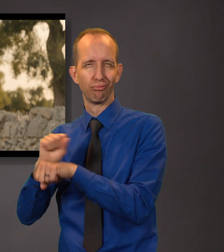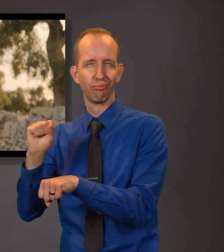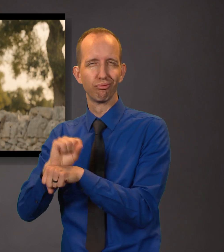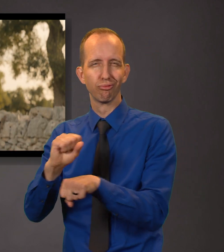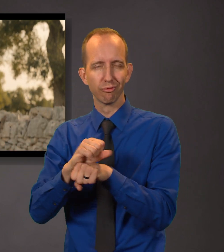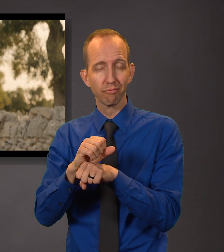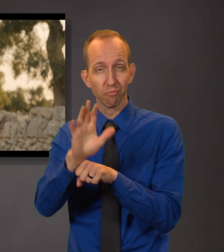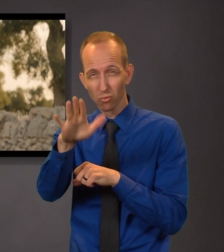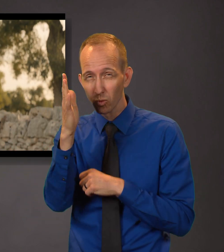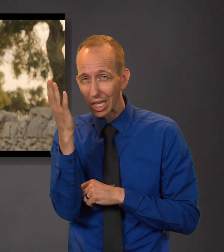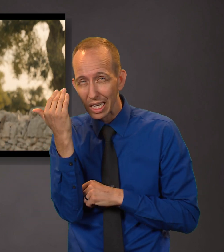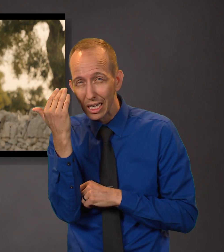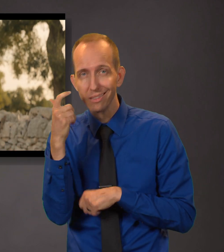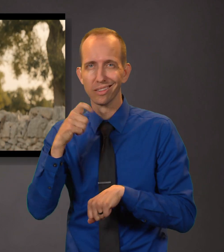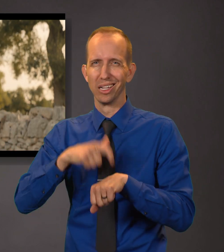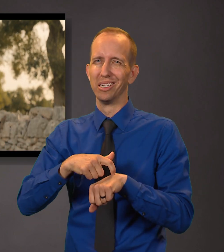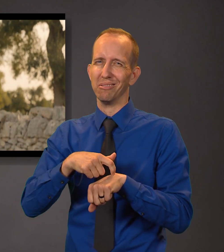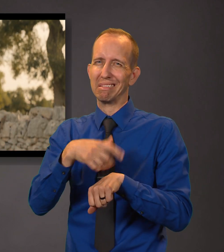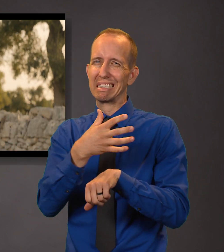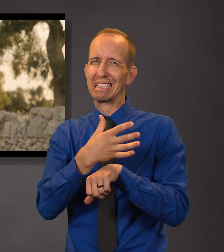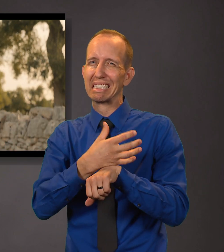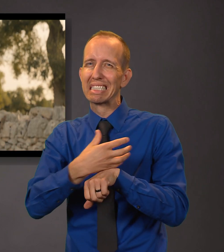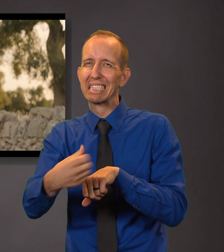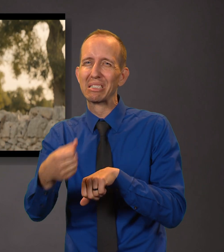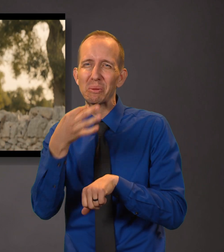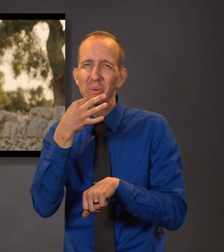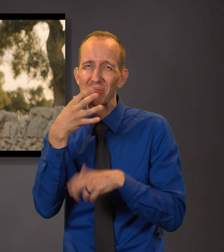Wherefore, I must lay up fruit against the season unto mine own self.